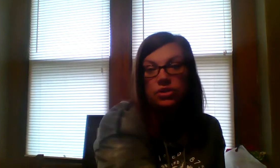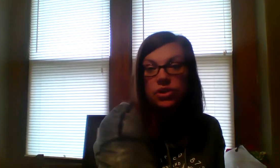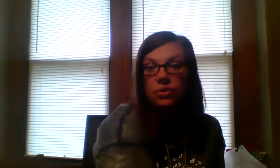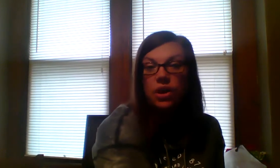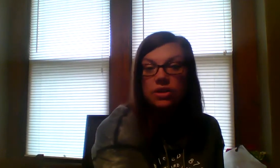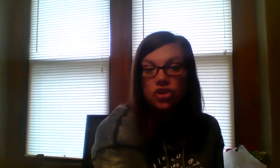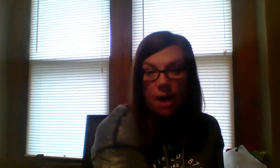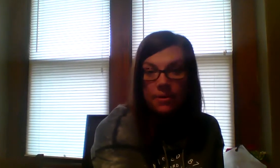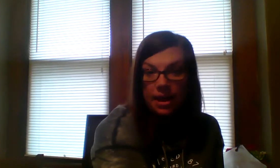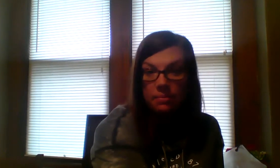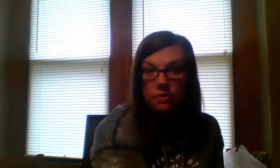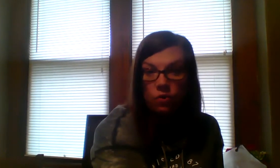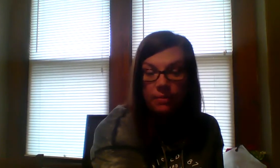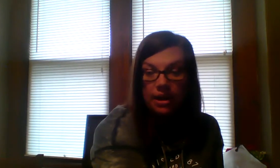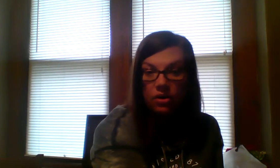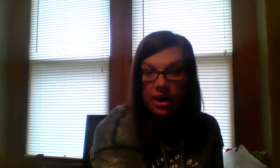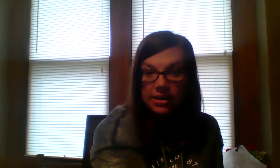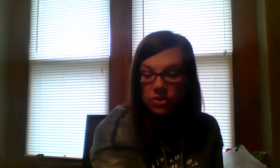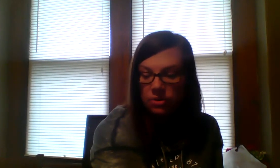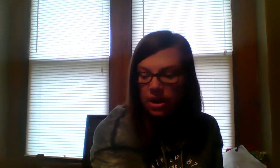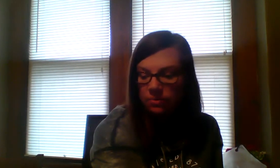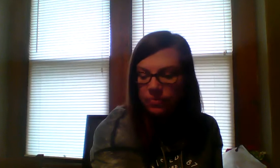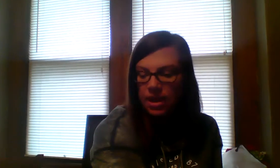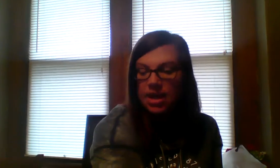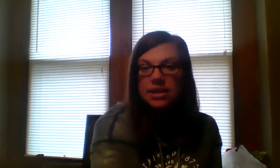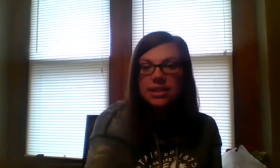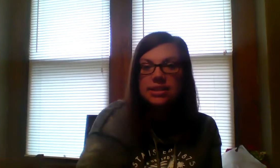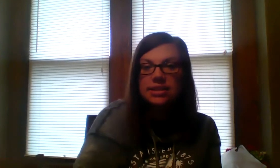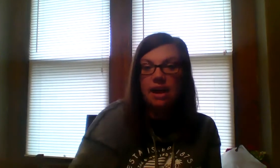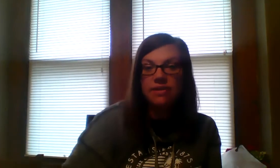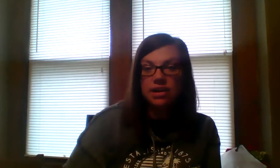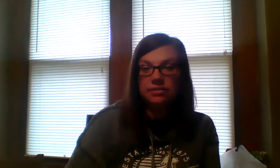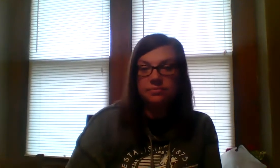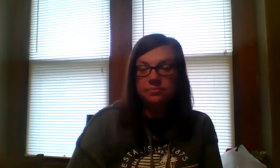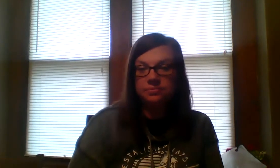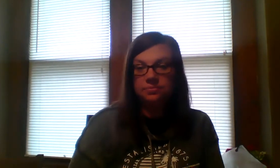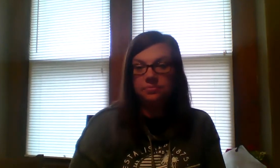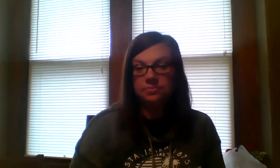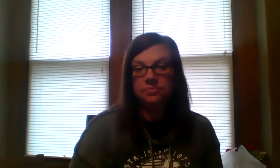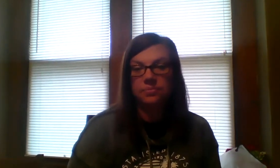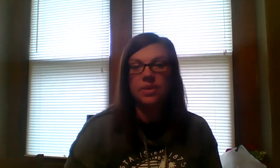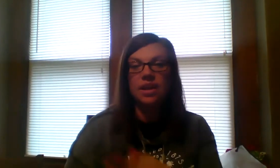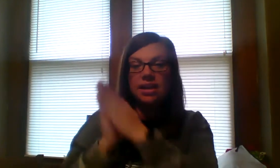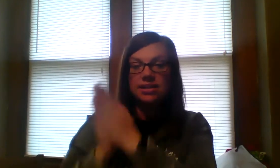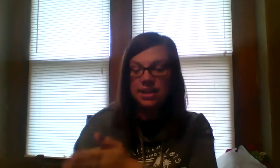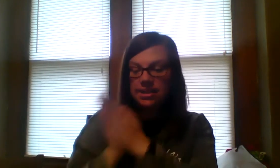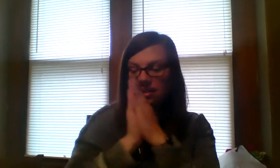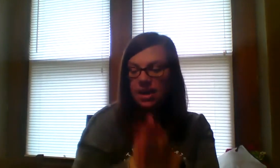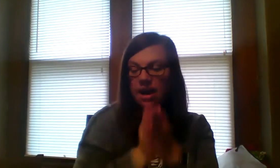to chop them for me, okay? So here we go. Discover, discover,